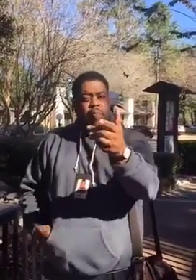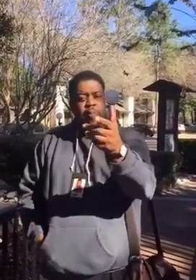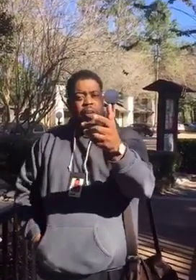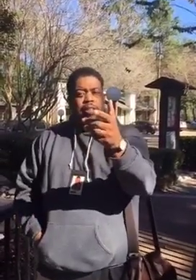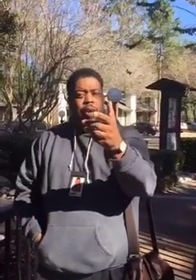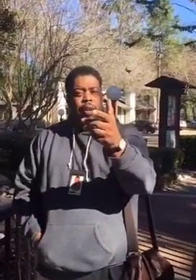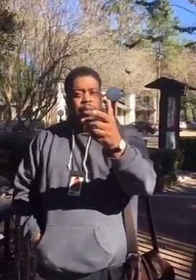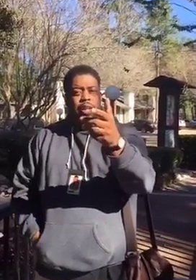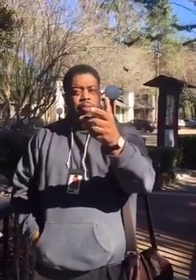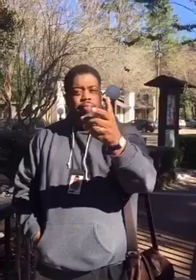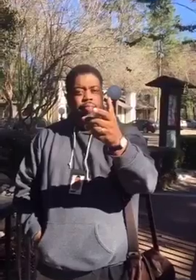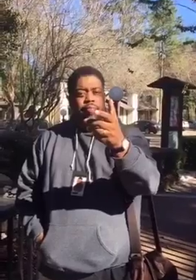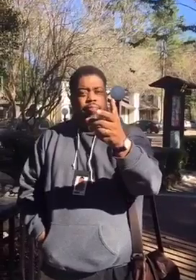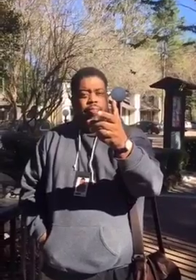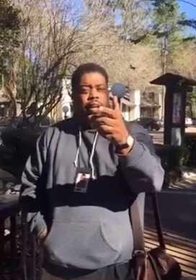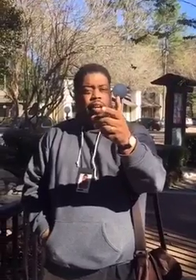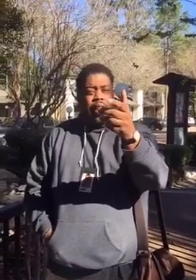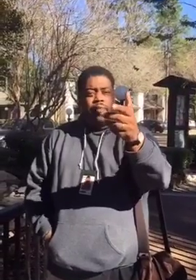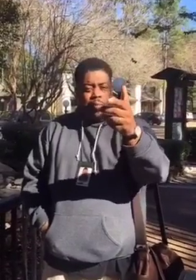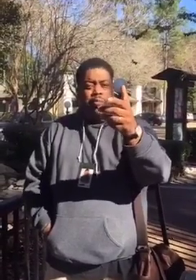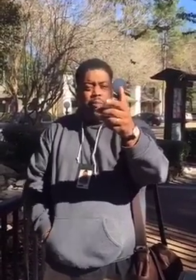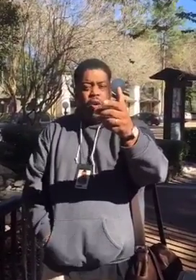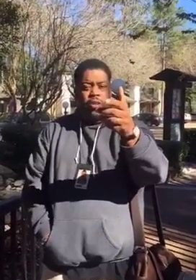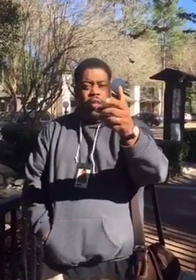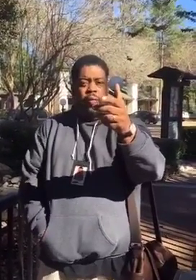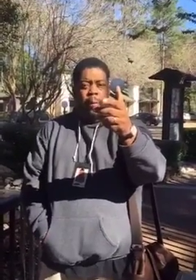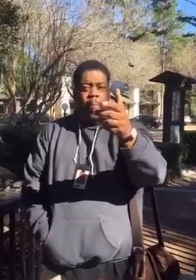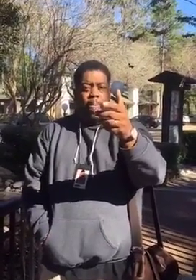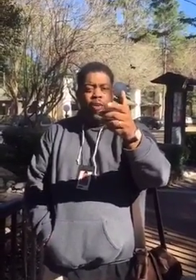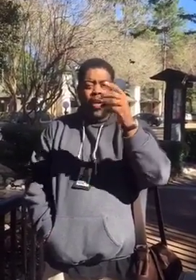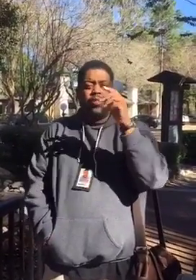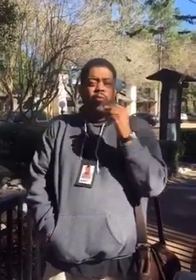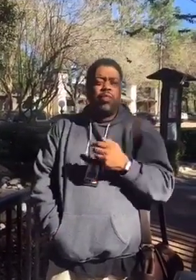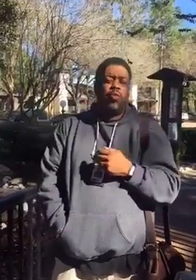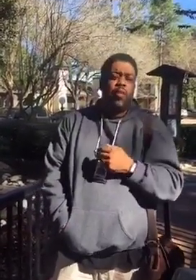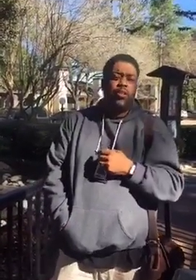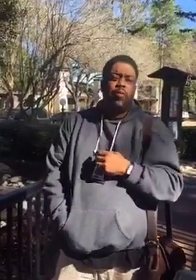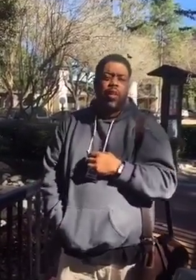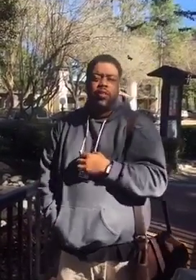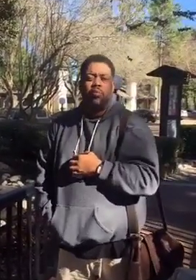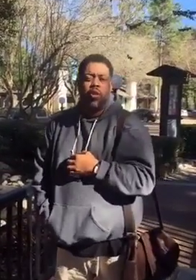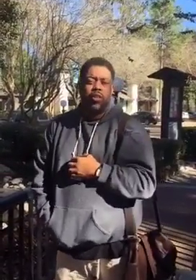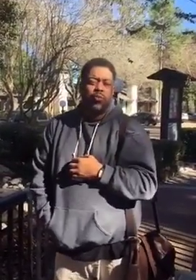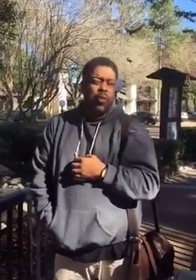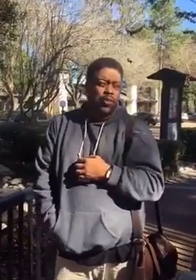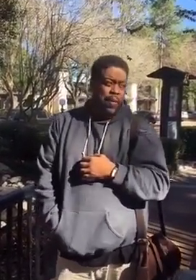People understand what I'm saying? Yeah, I'm getting some hearts on you. Okay, I just want to make sure I'm getting some hearts. just want to make sure